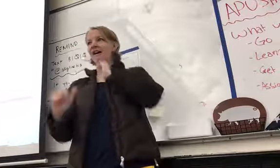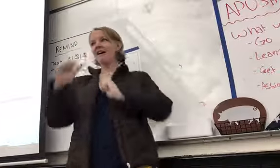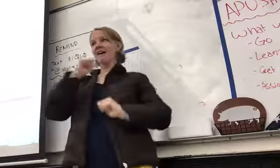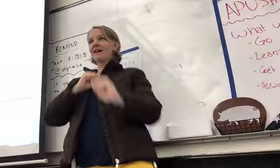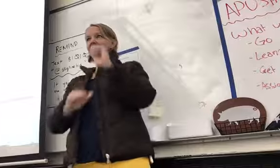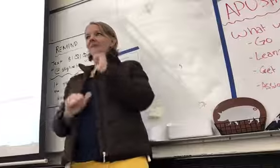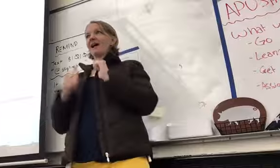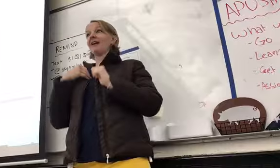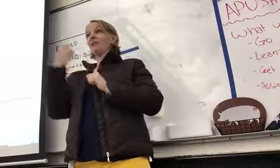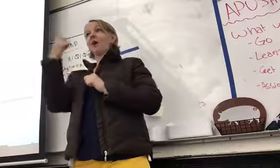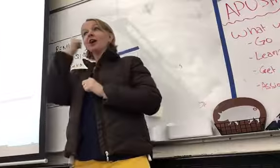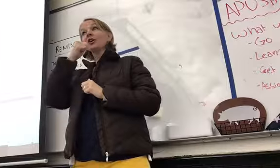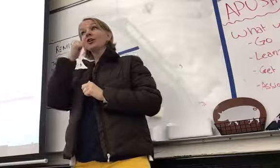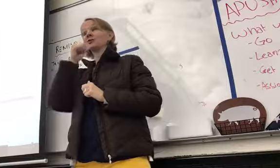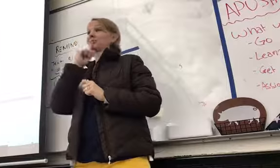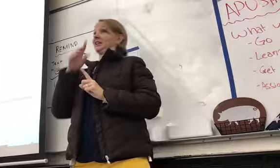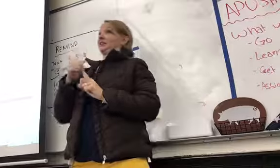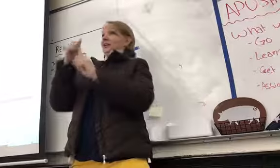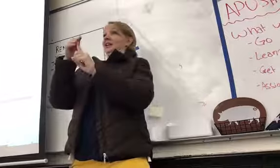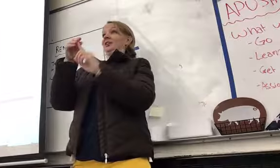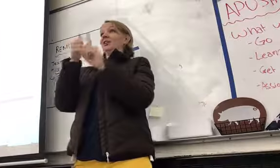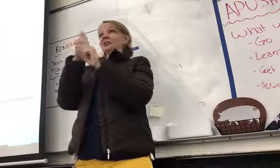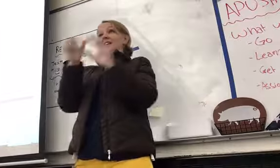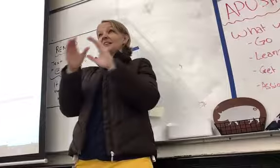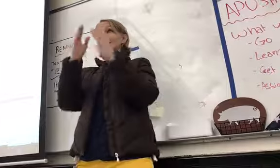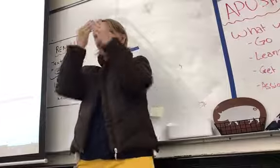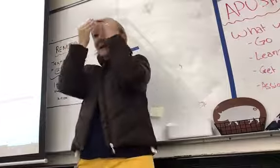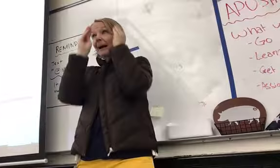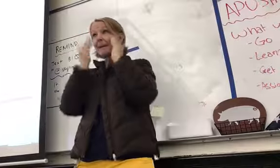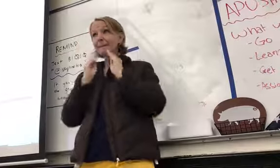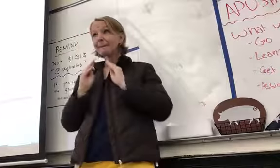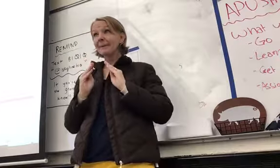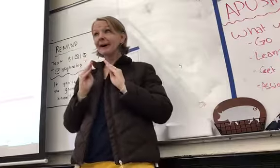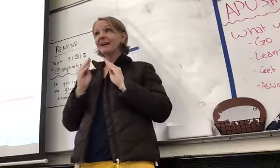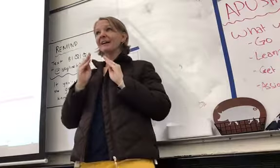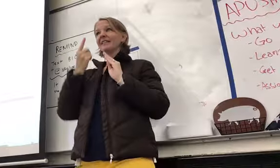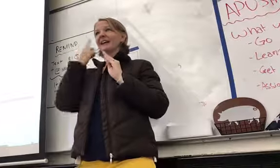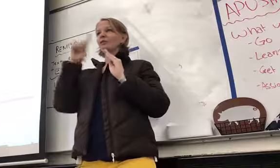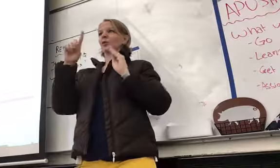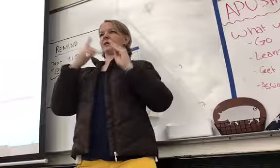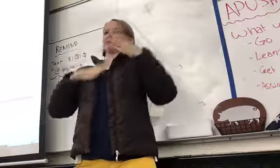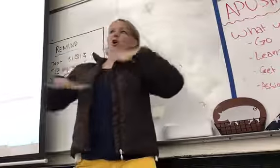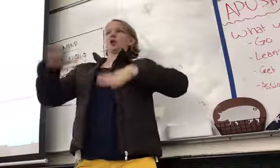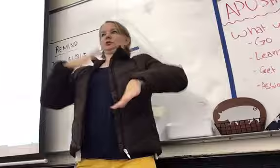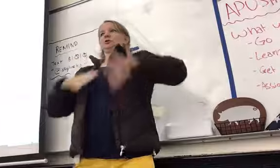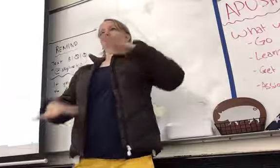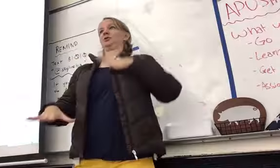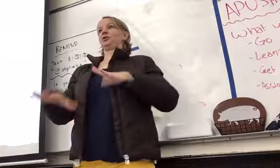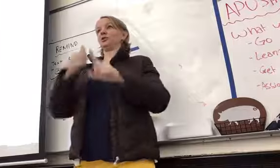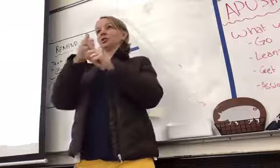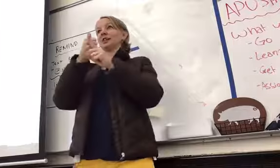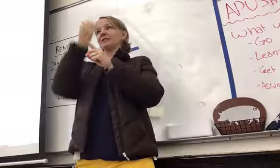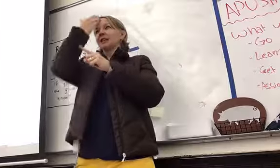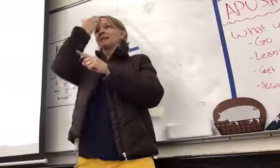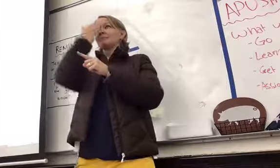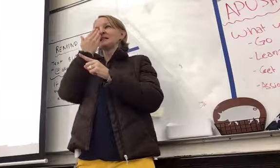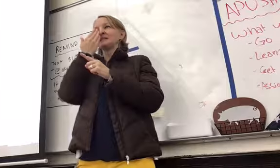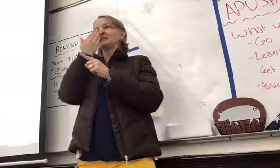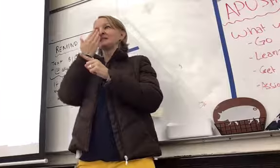have one girl. This one's really unique. She does makeup tutorials for, like, costumes, and so she's going to, like, split her face in half and